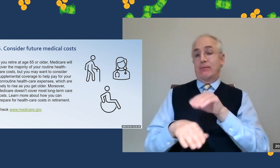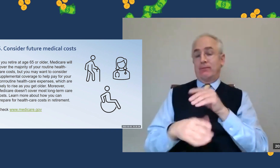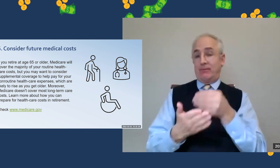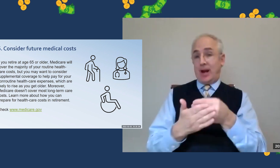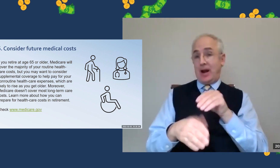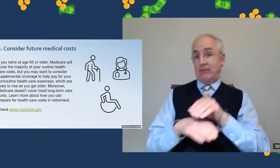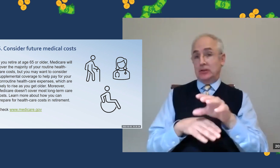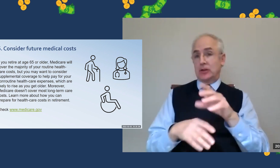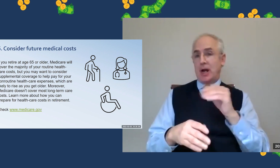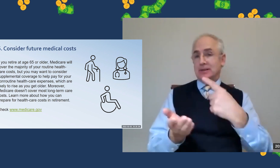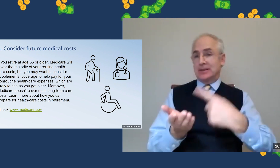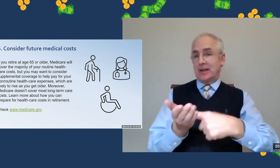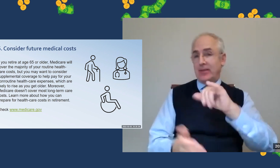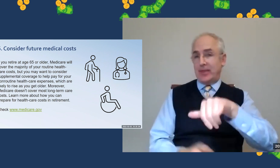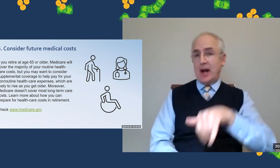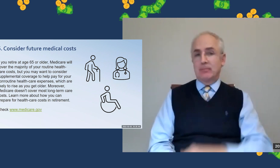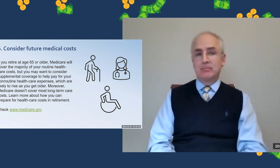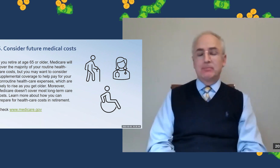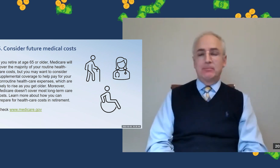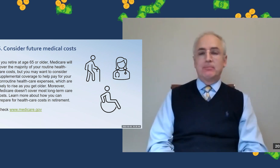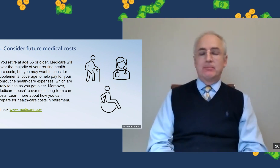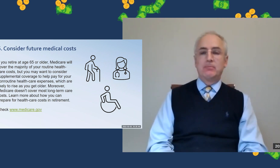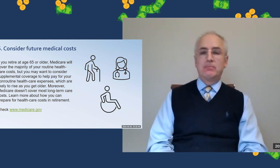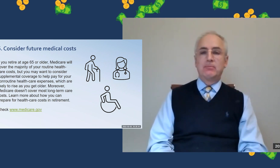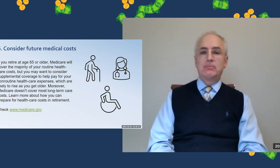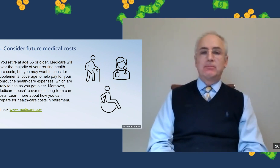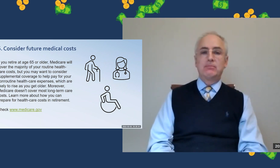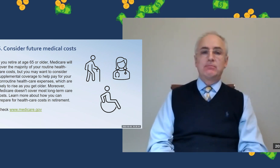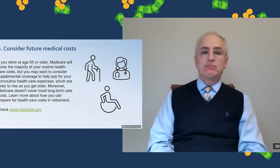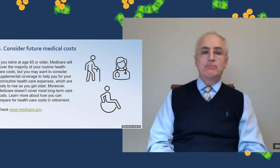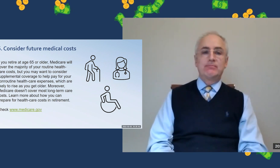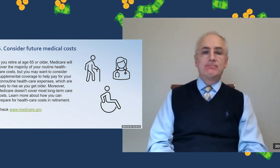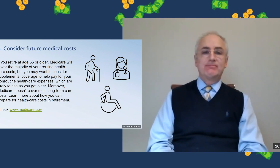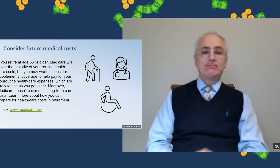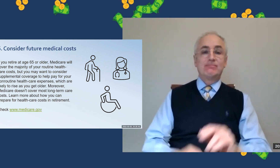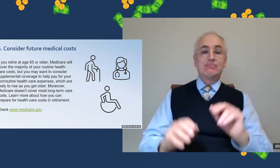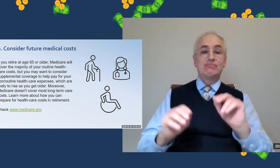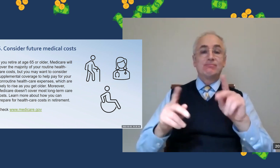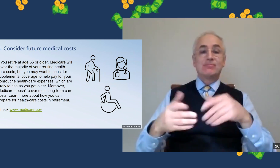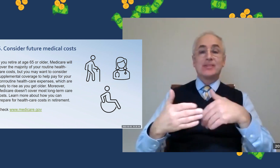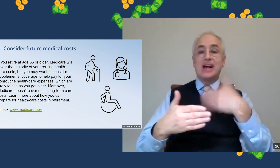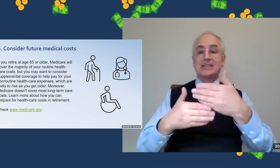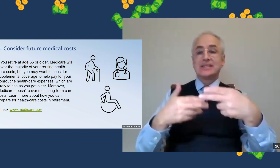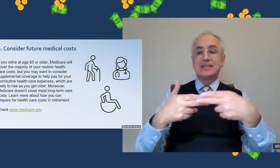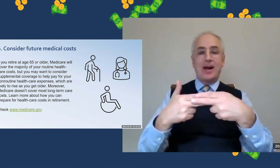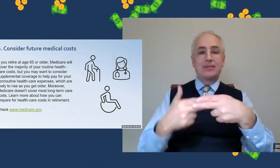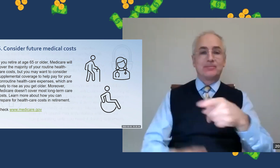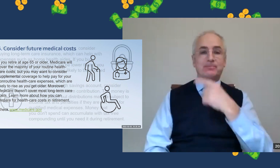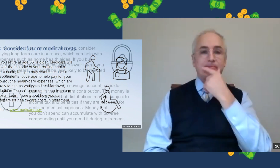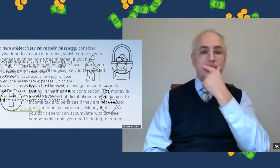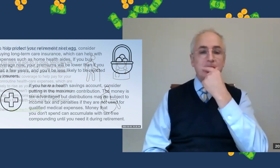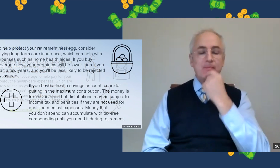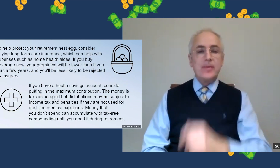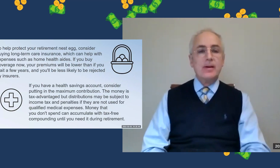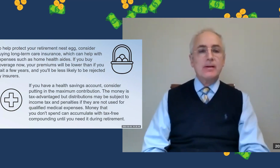information components together and have a conversation with your financial advisor about it. Next slide.